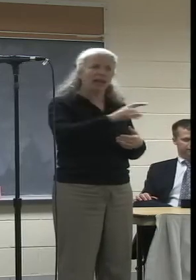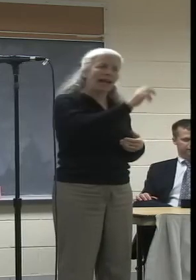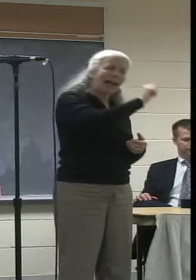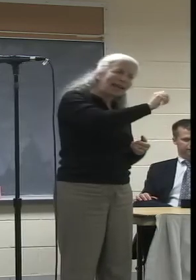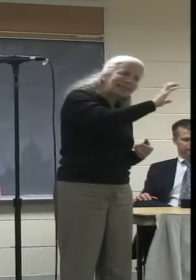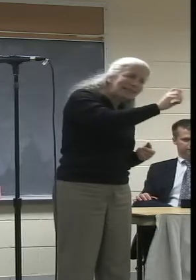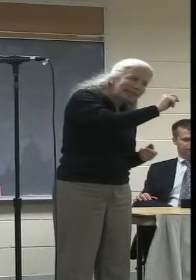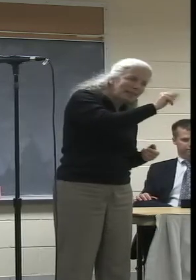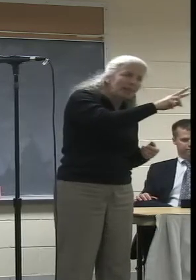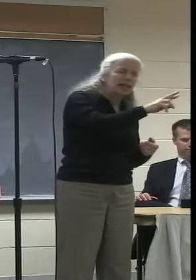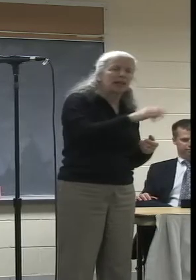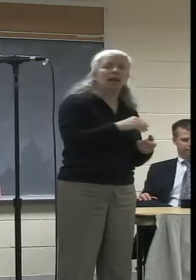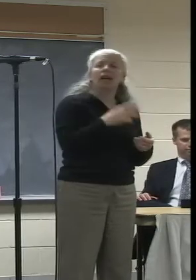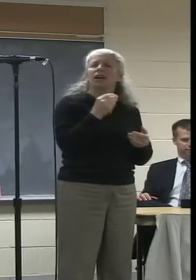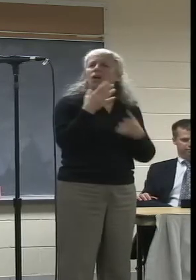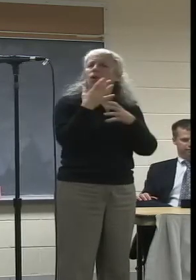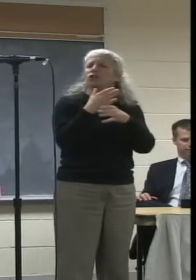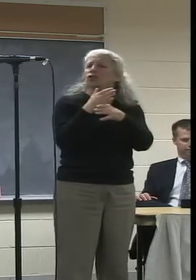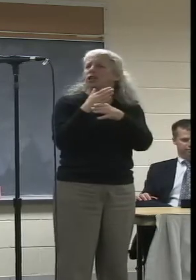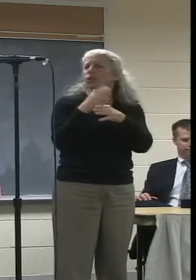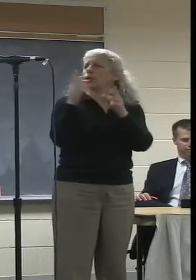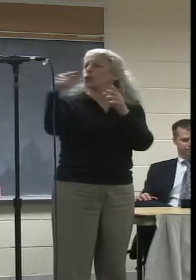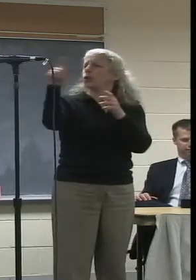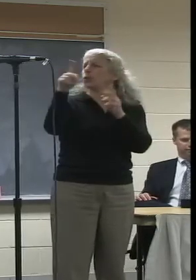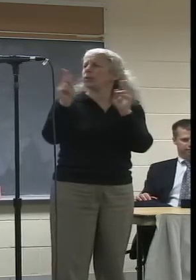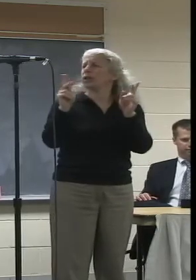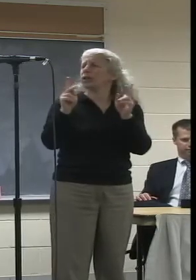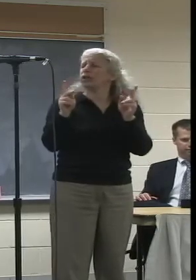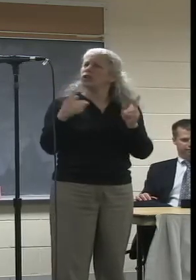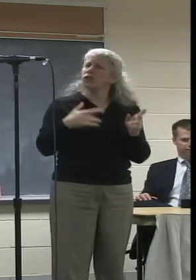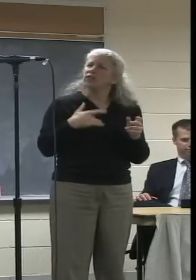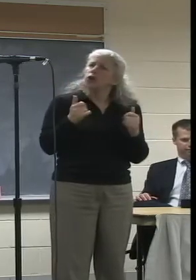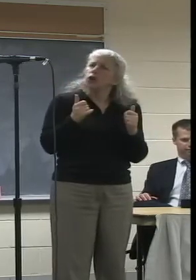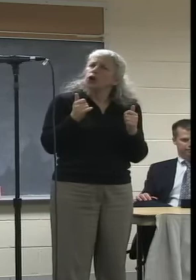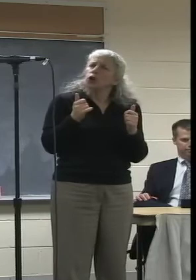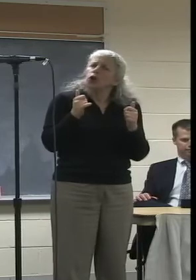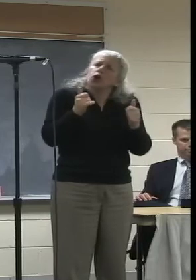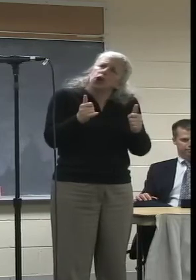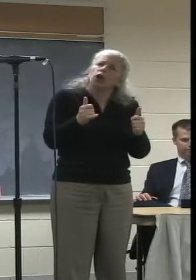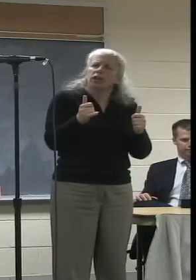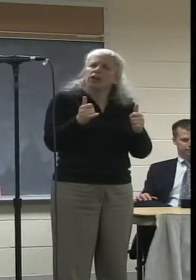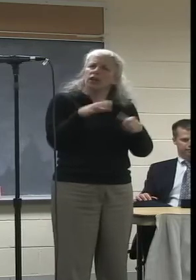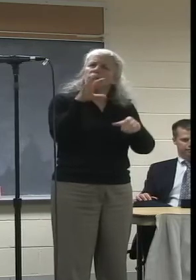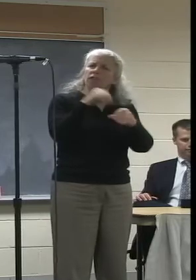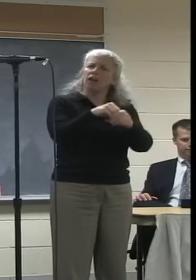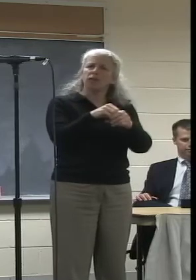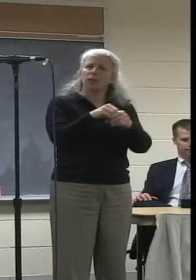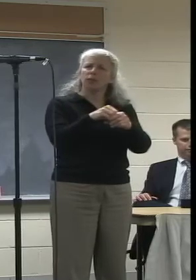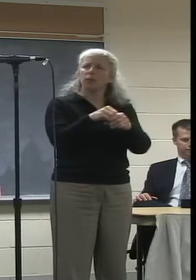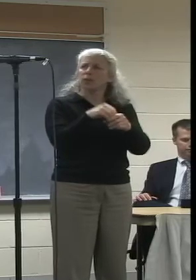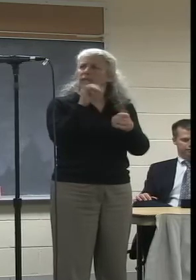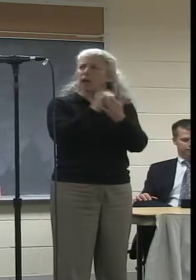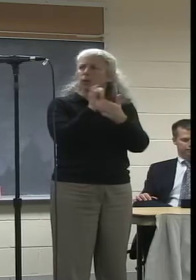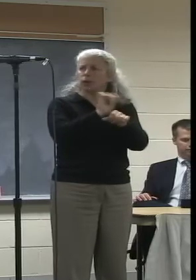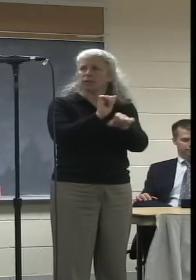to share a little bit with the people here so that you could feel good about being part of this effort.